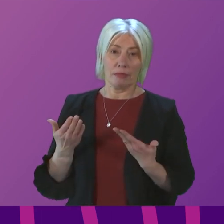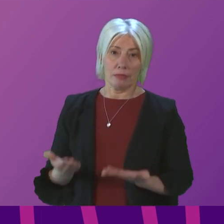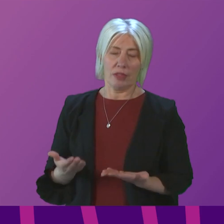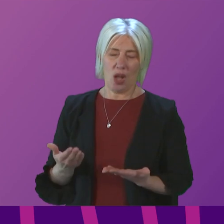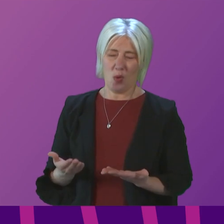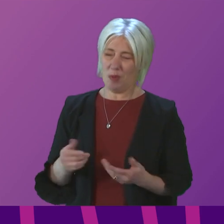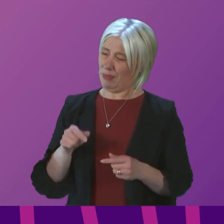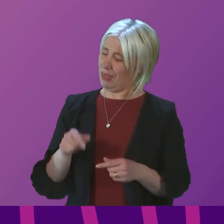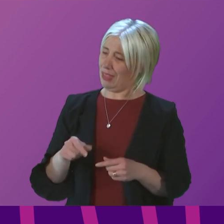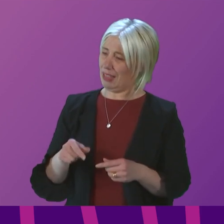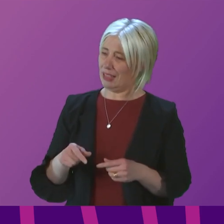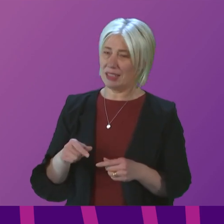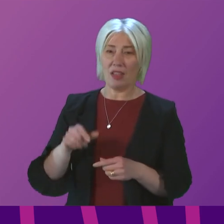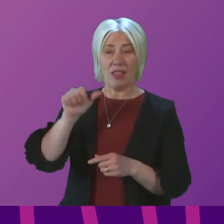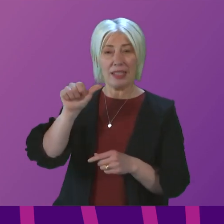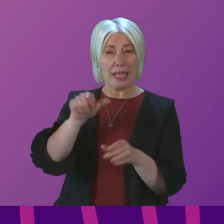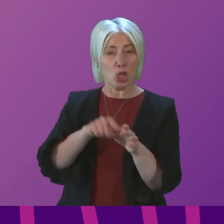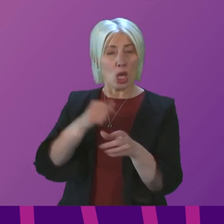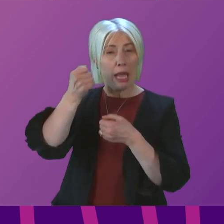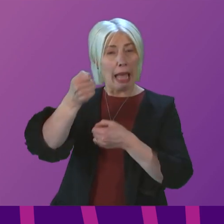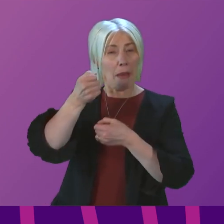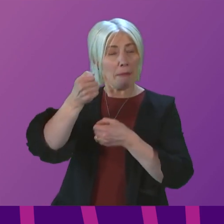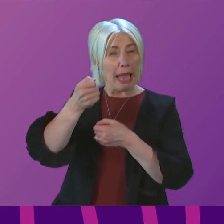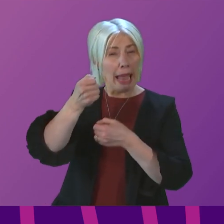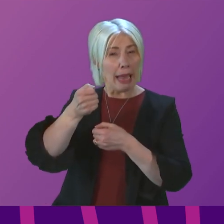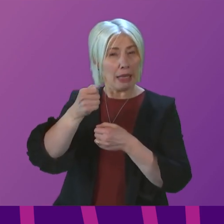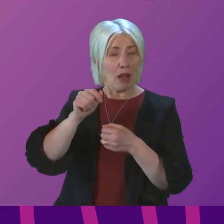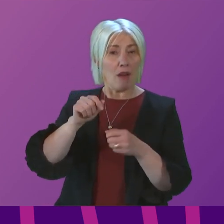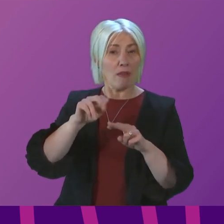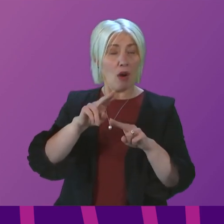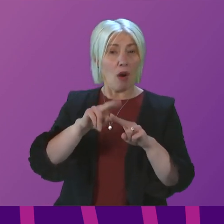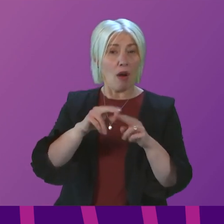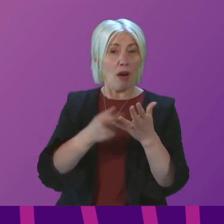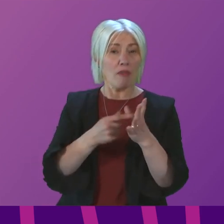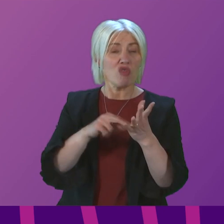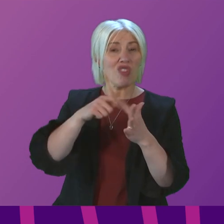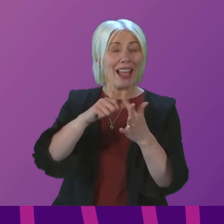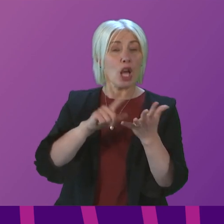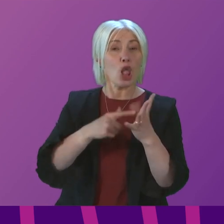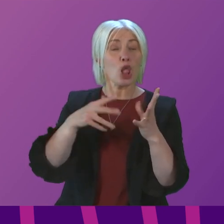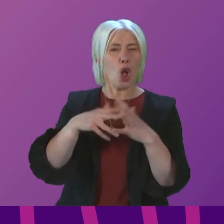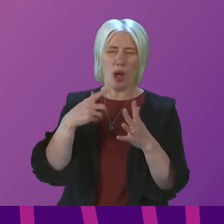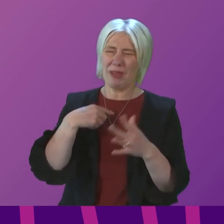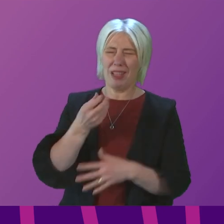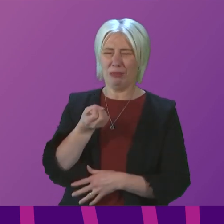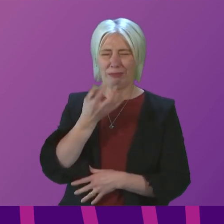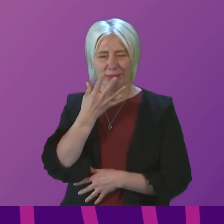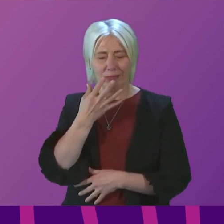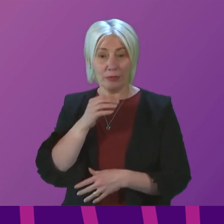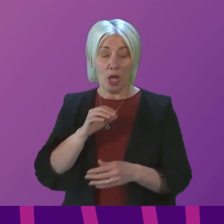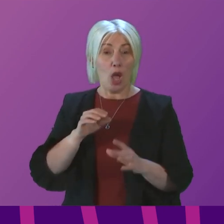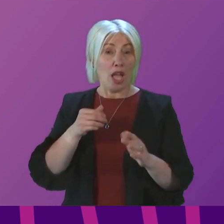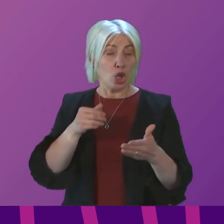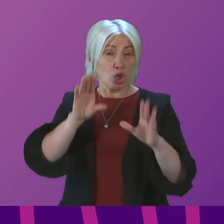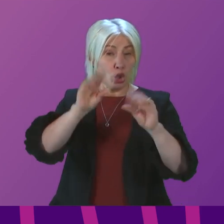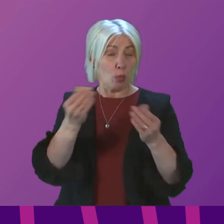mockery of the six-year campaign battle for Frank's Law. The buck stops with the Scottish Government,